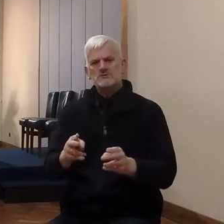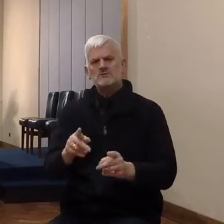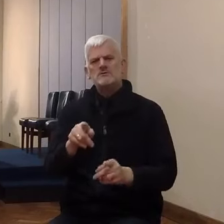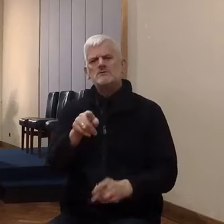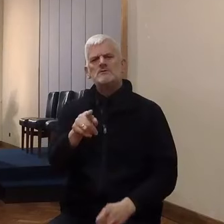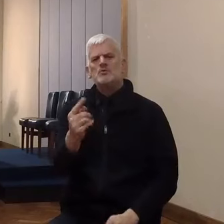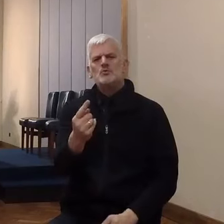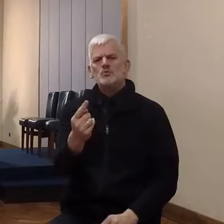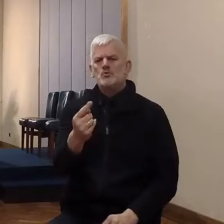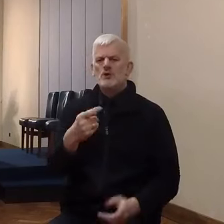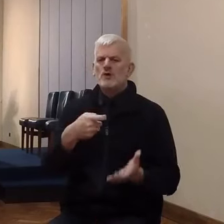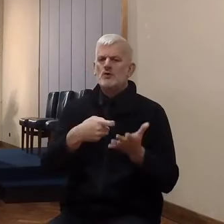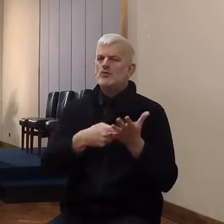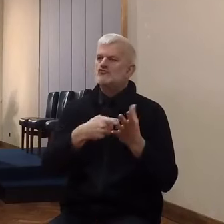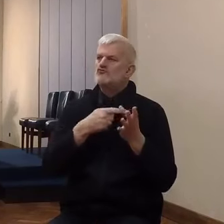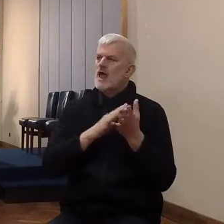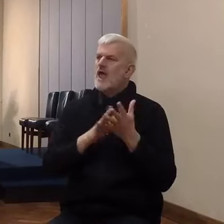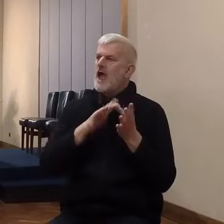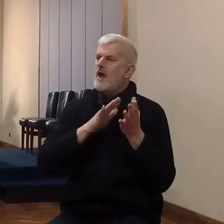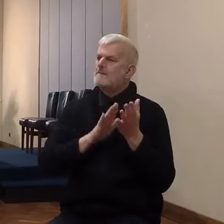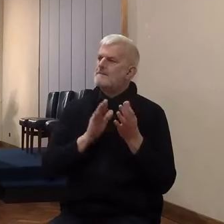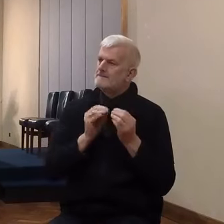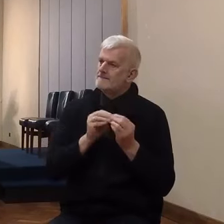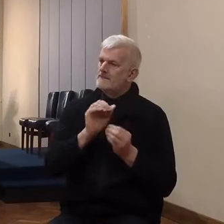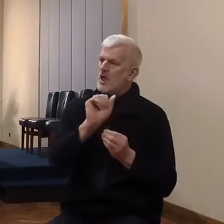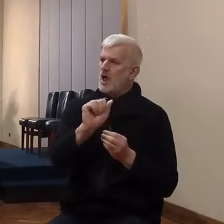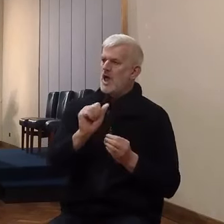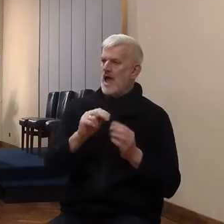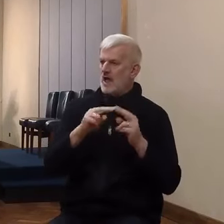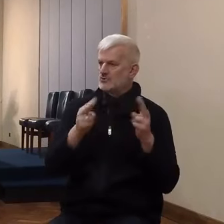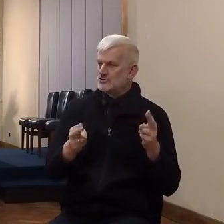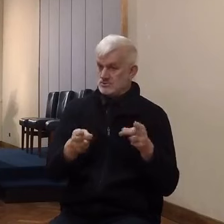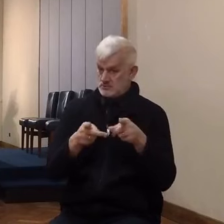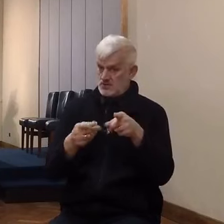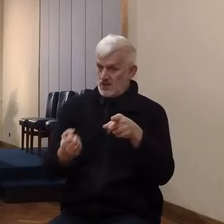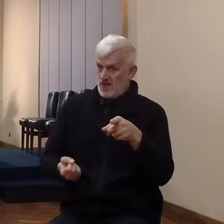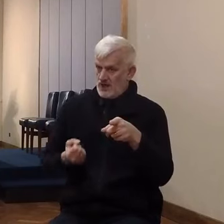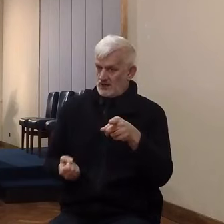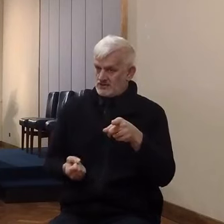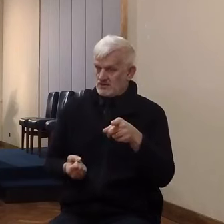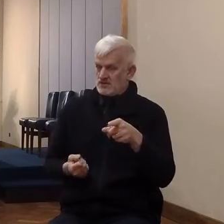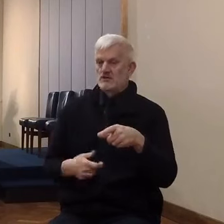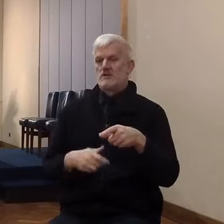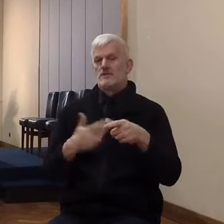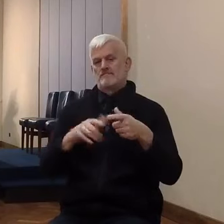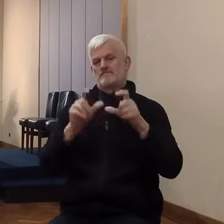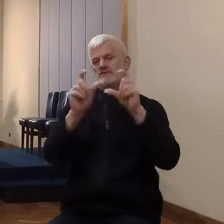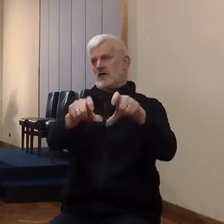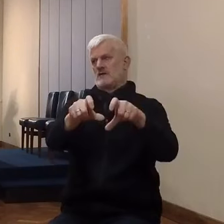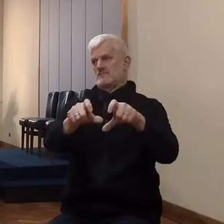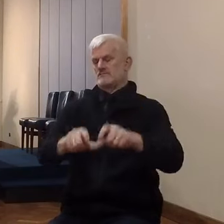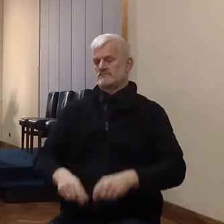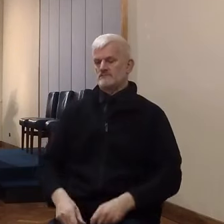is faith in spiritual endeavor. And this evening, in this chapter,